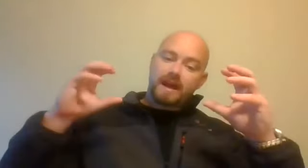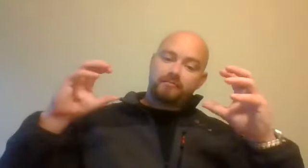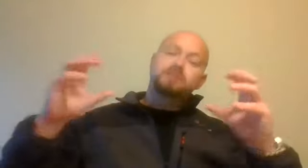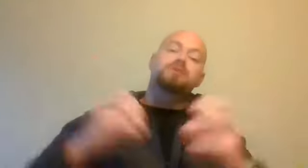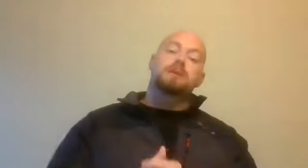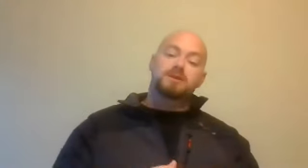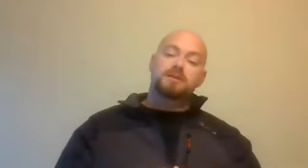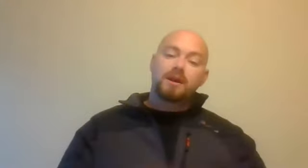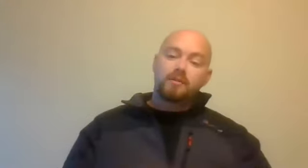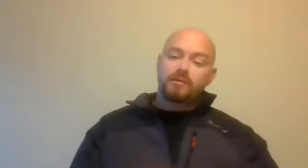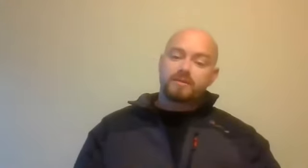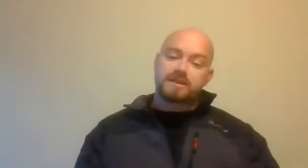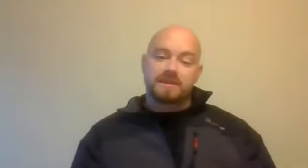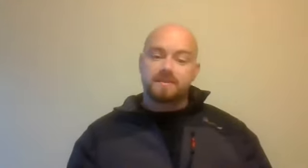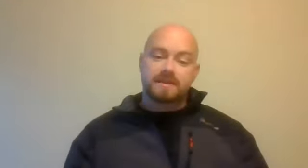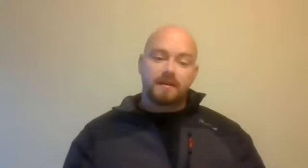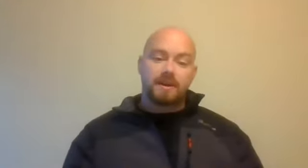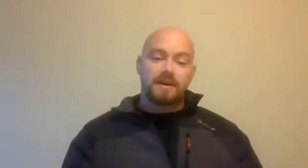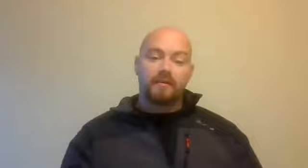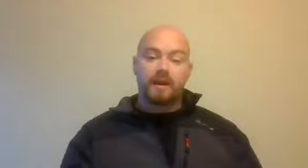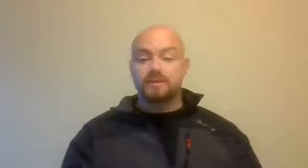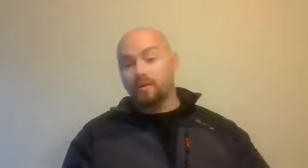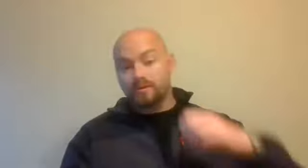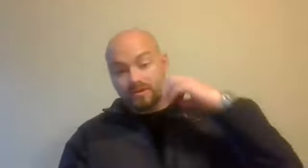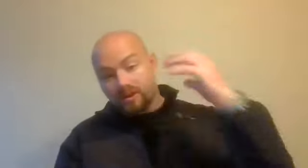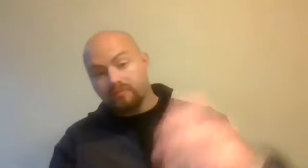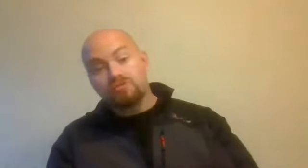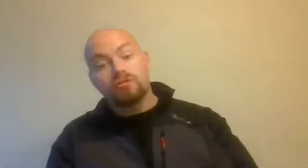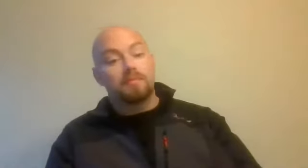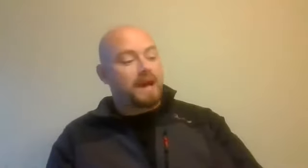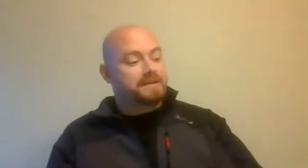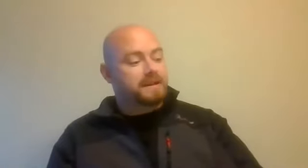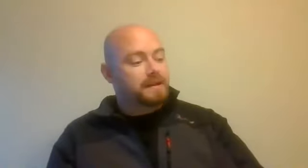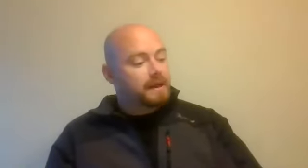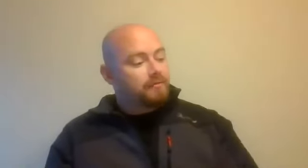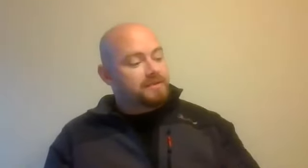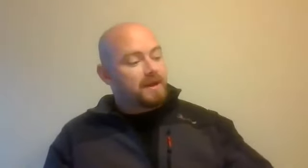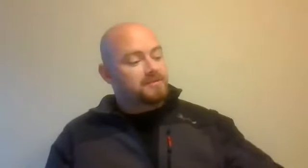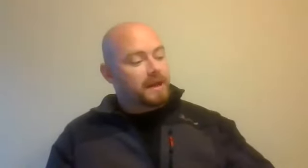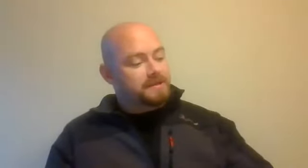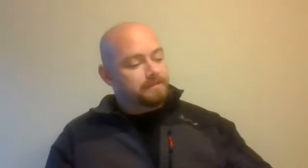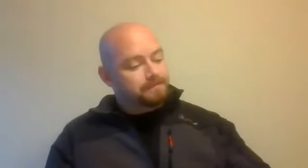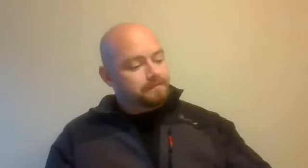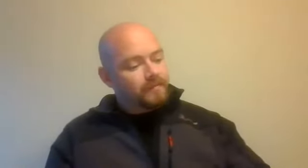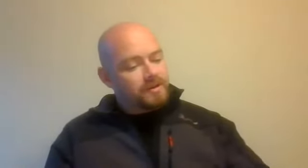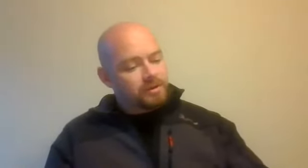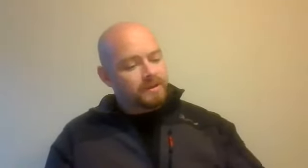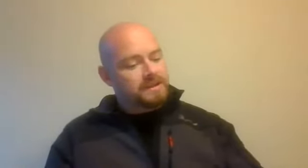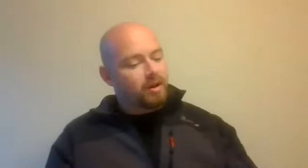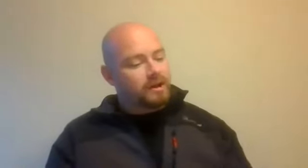and risk perception, risk assessments that are being carried out and when designing risk treatment plans and risk management plans. So I wanted to talk